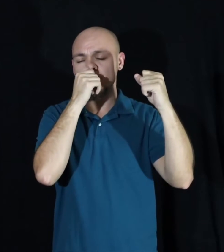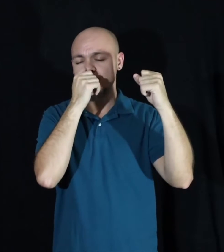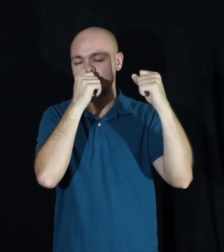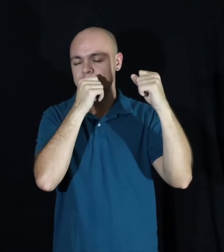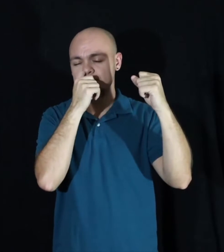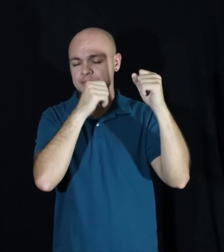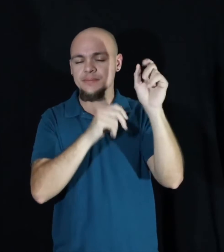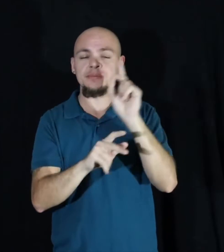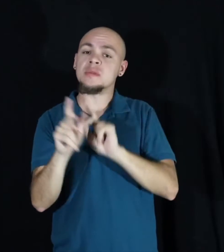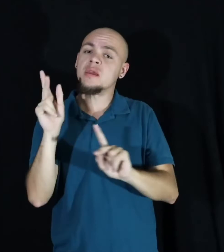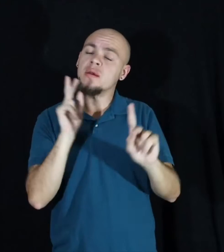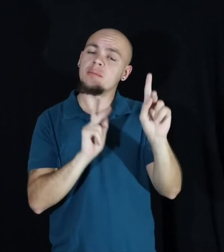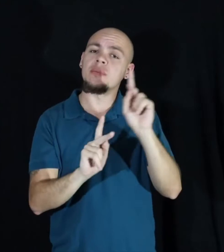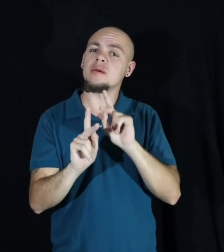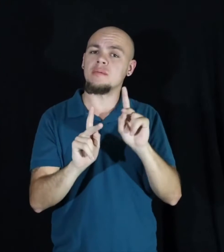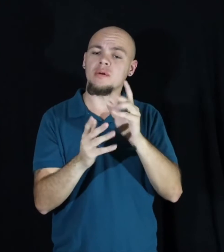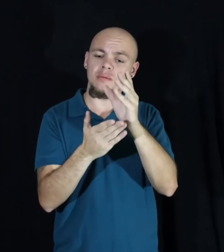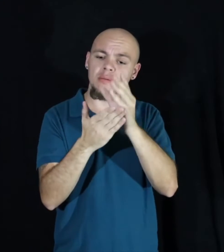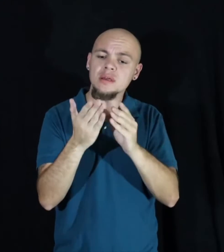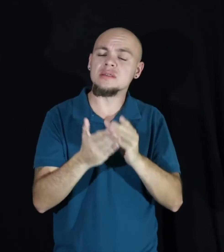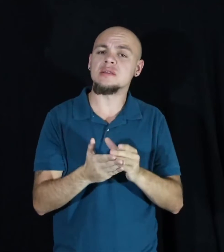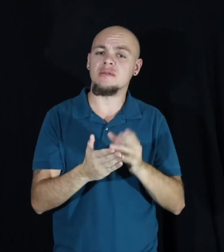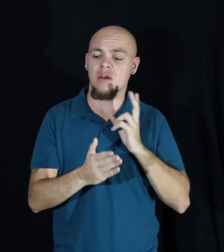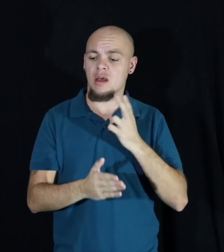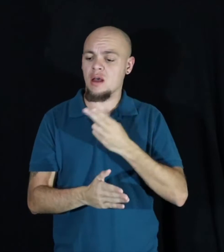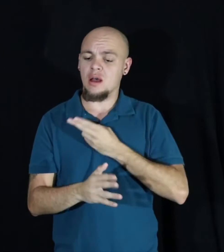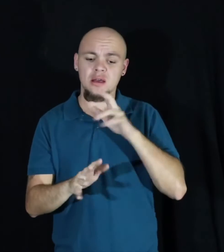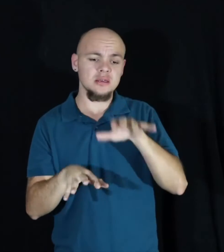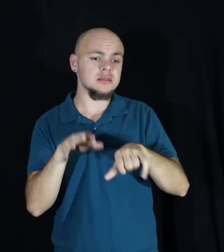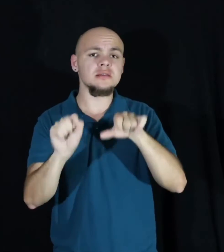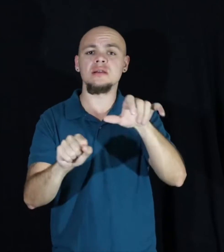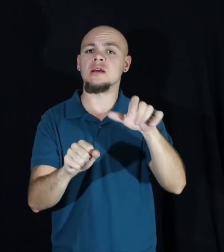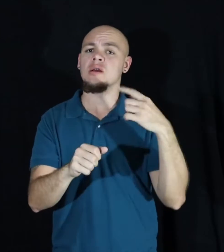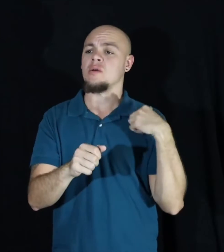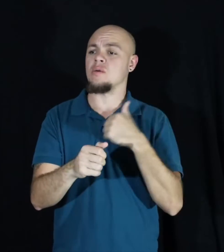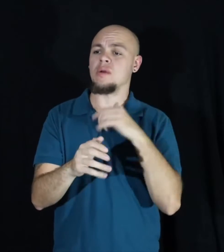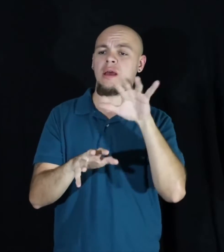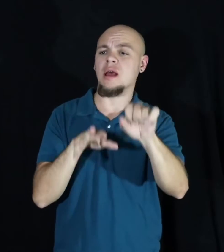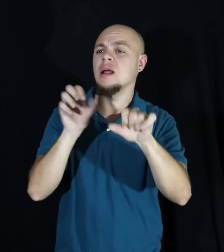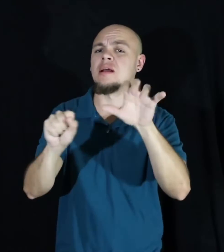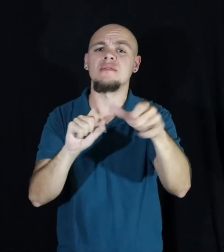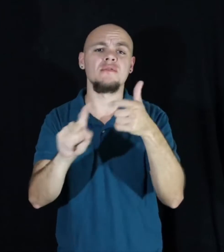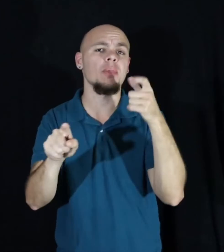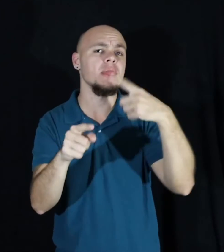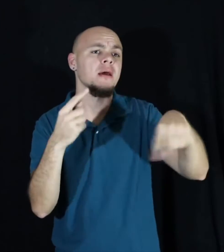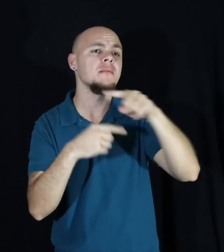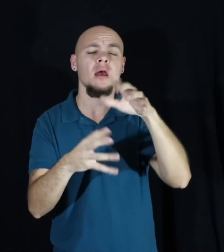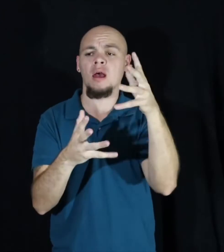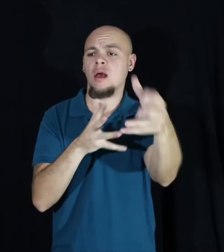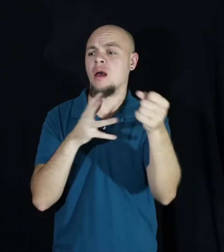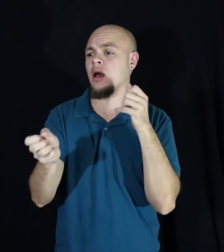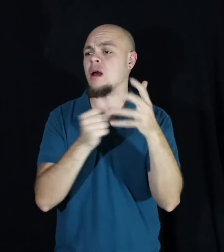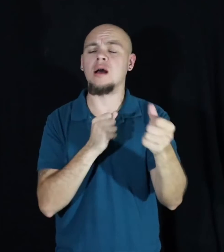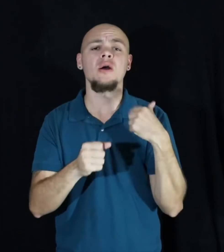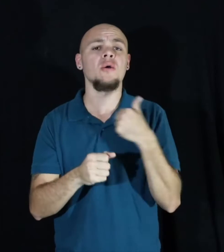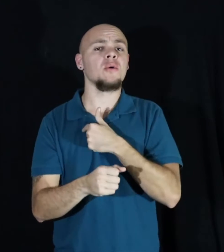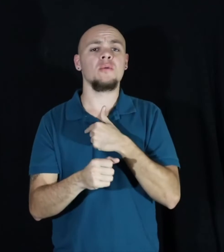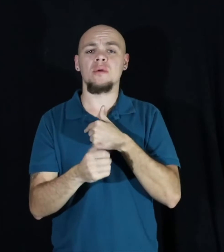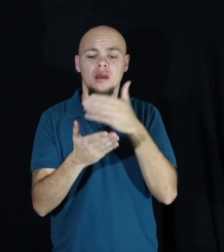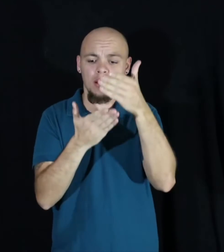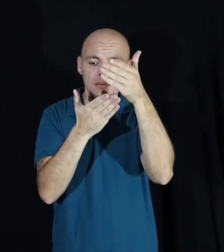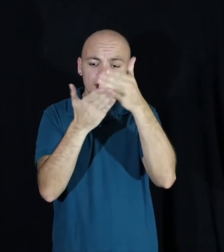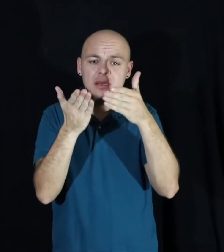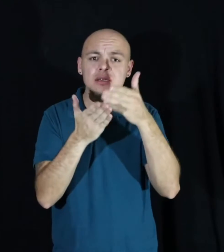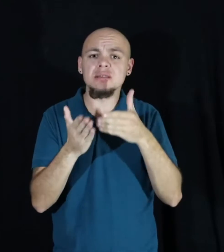People taking pieces of us, us taking pieces of them. We are not pieces